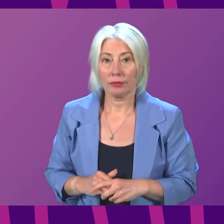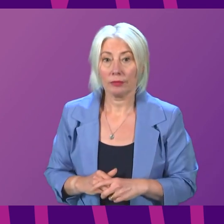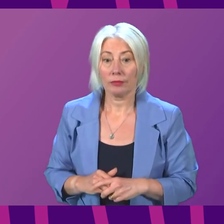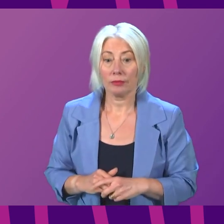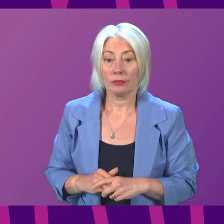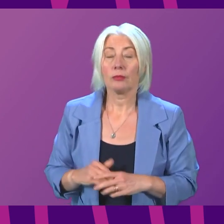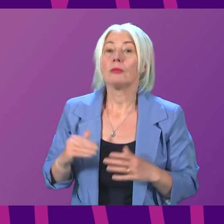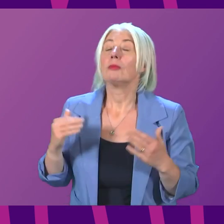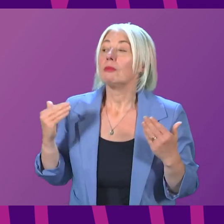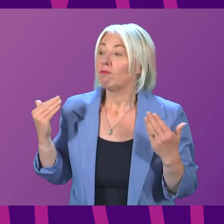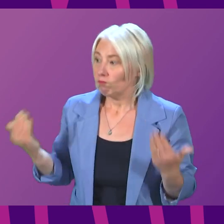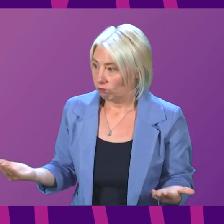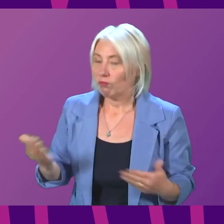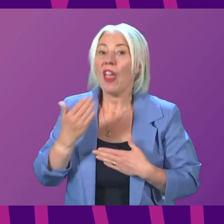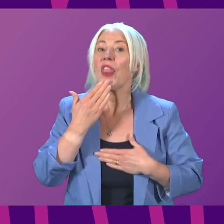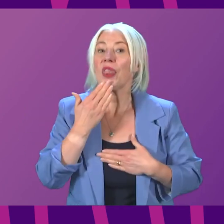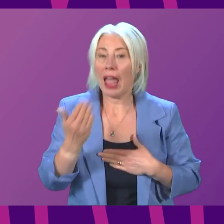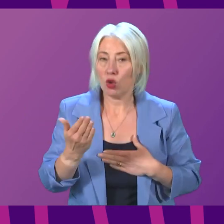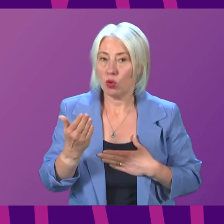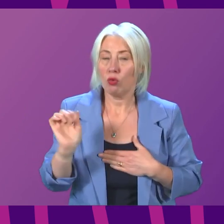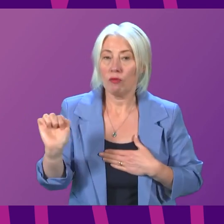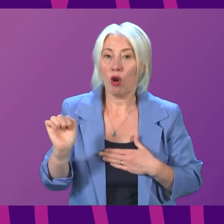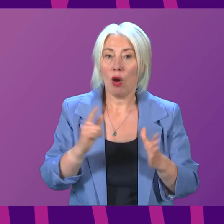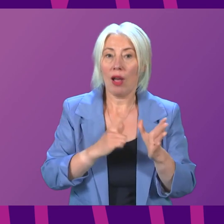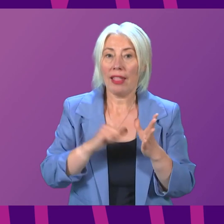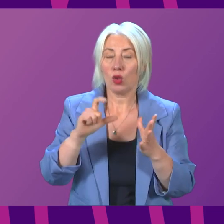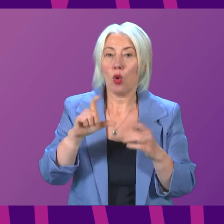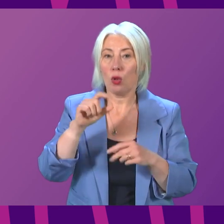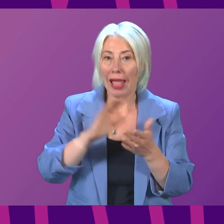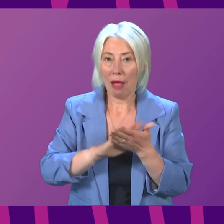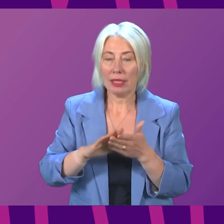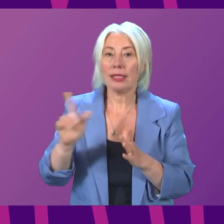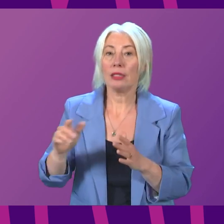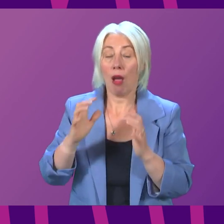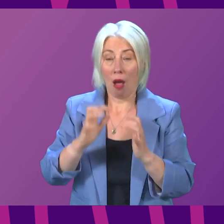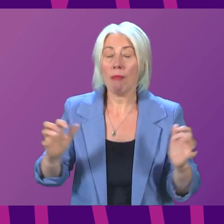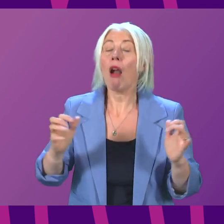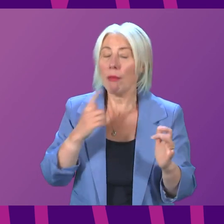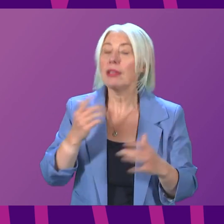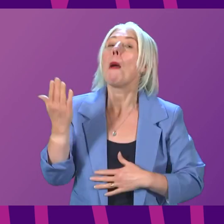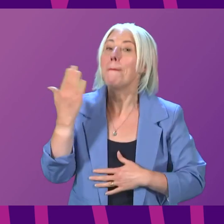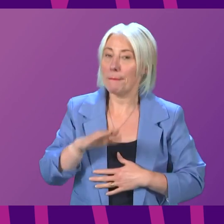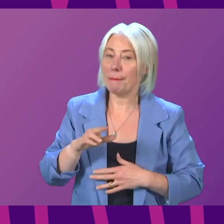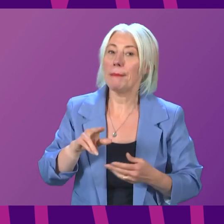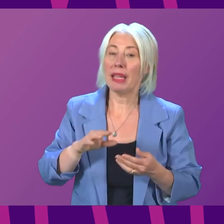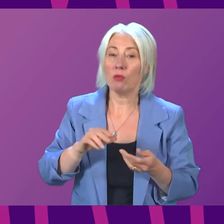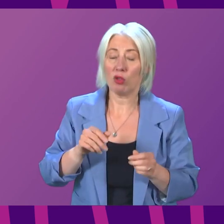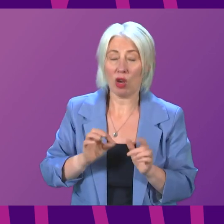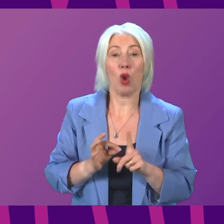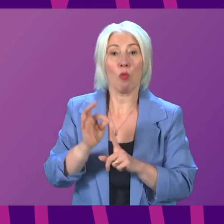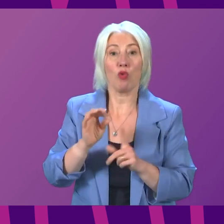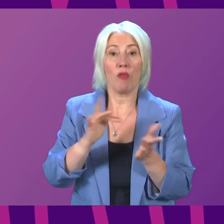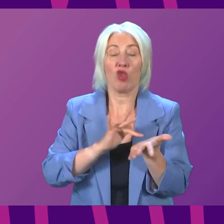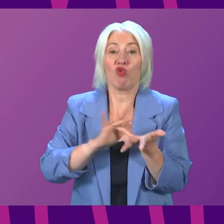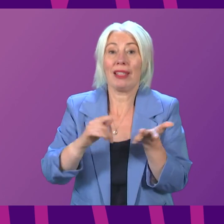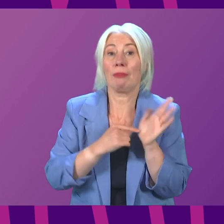I thank Mr Cole-Hamilton for his contribution. Parliament has, of course, taken steps to increase transparency and